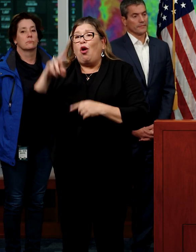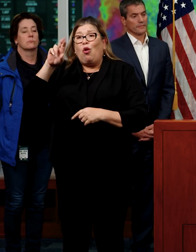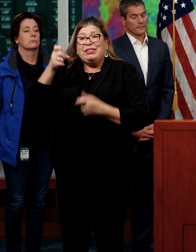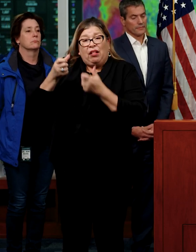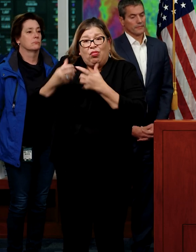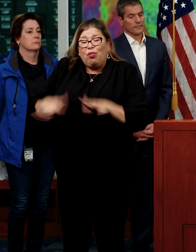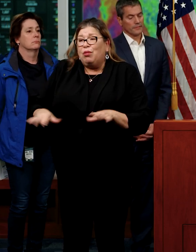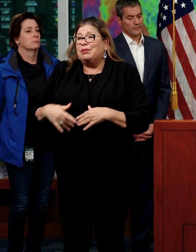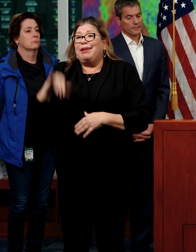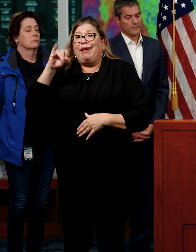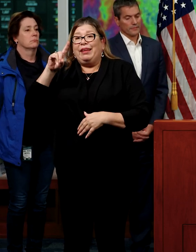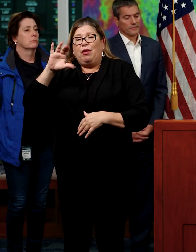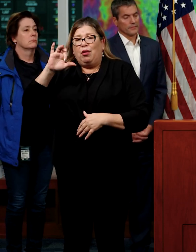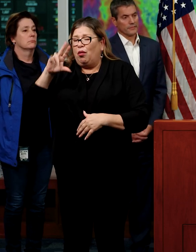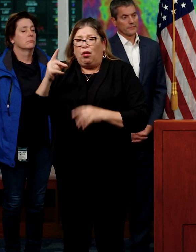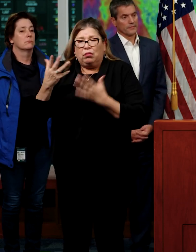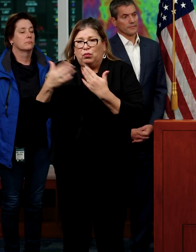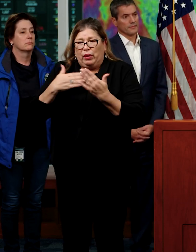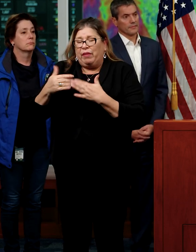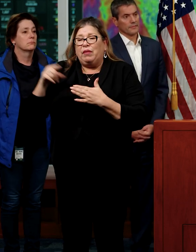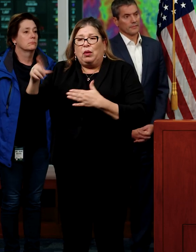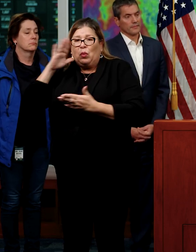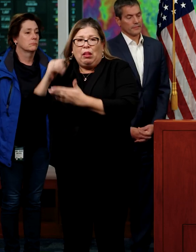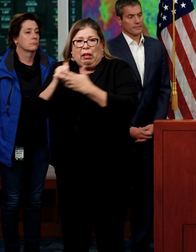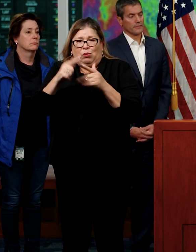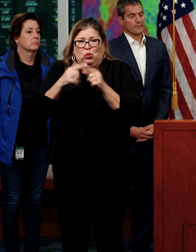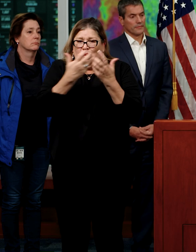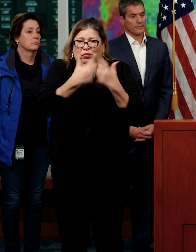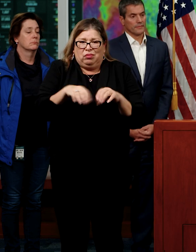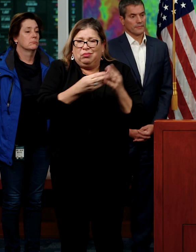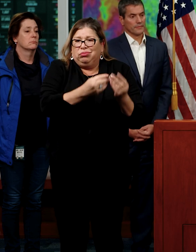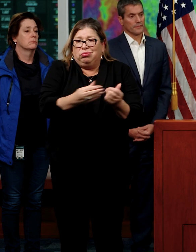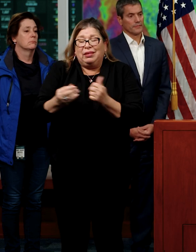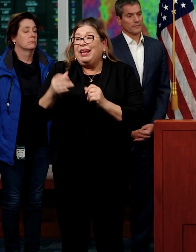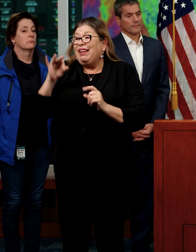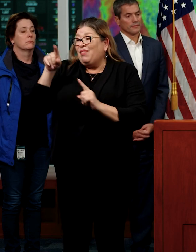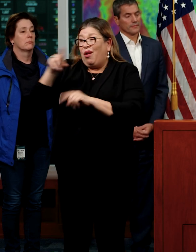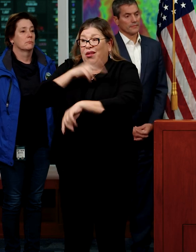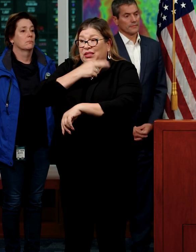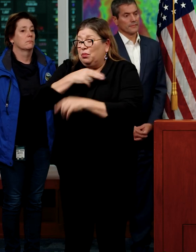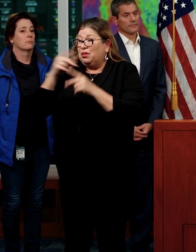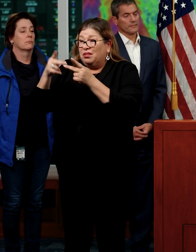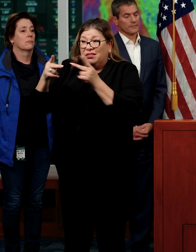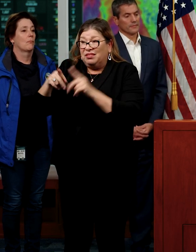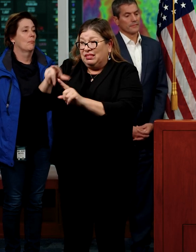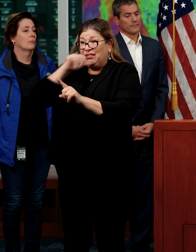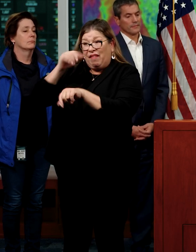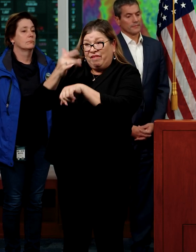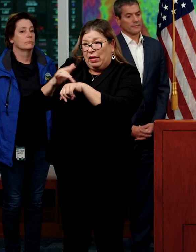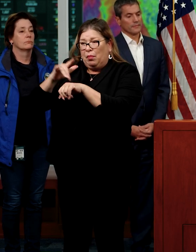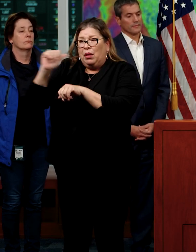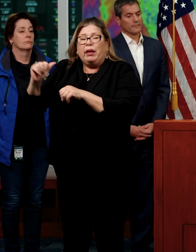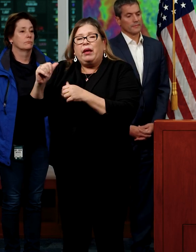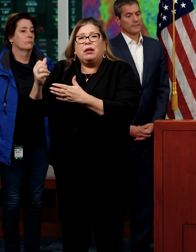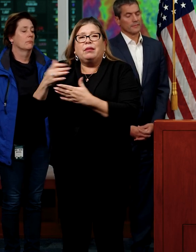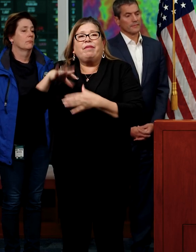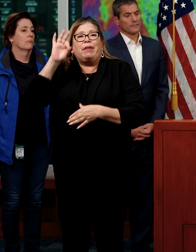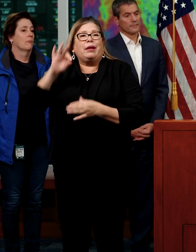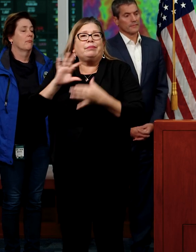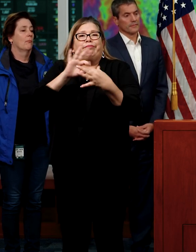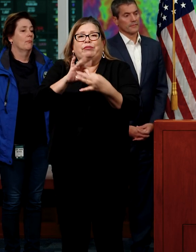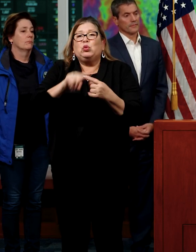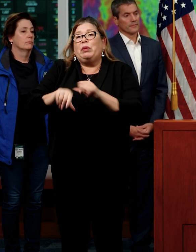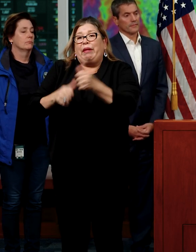and ID cards, or quickly arranging health care at other facilities if a hospital or doctor's office is not available due to the disaster.